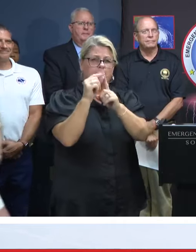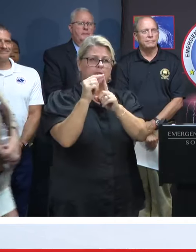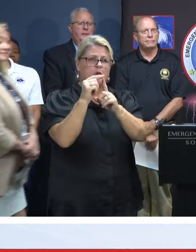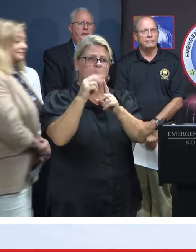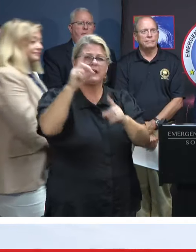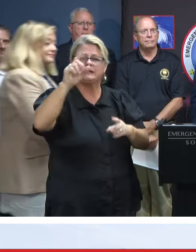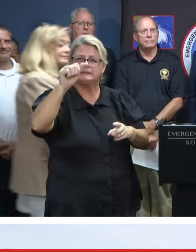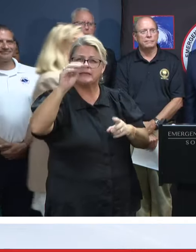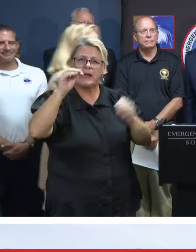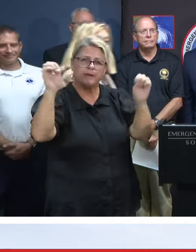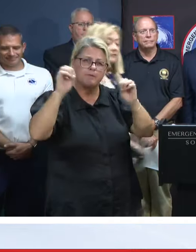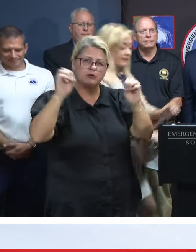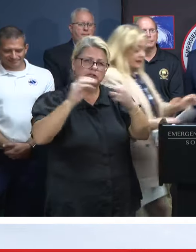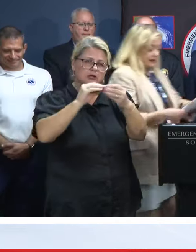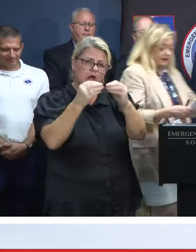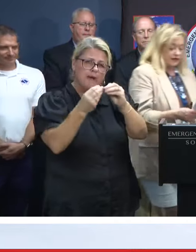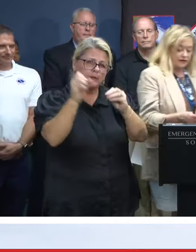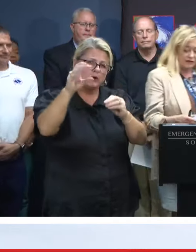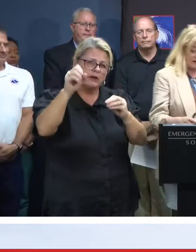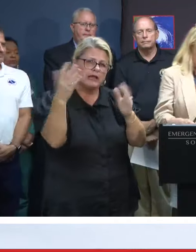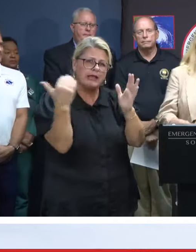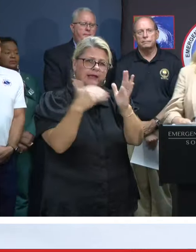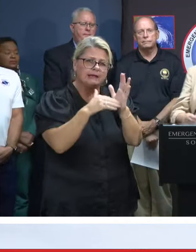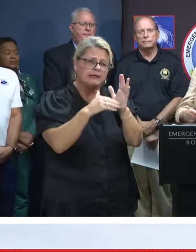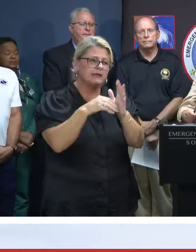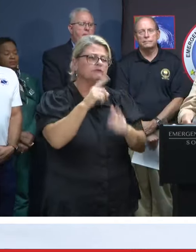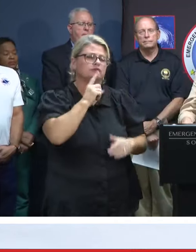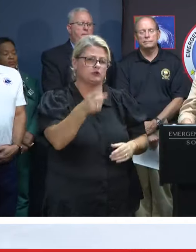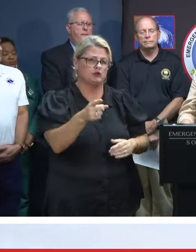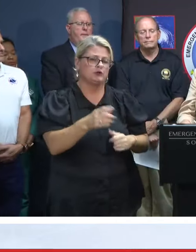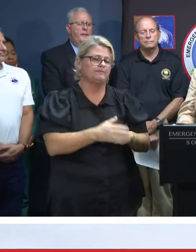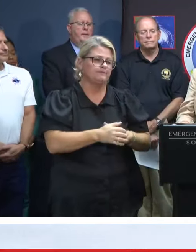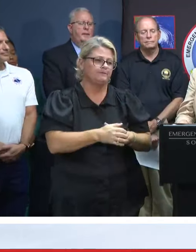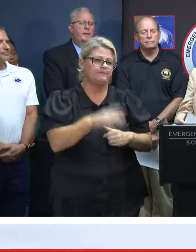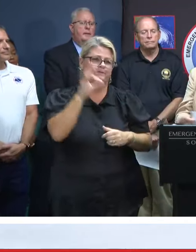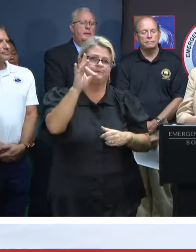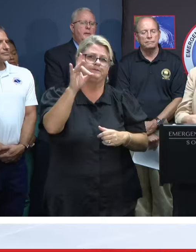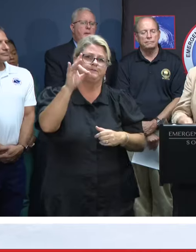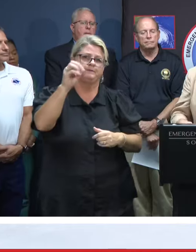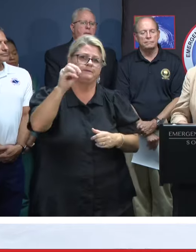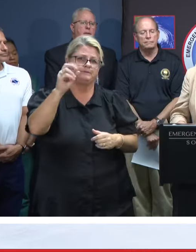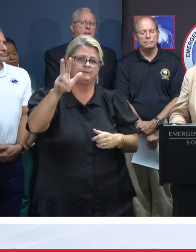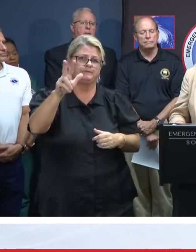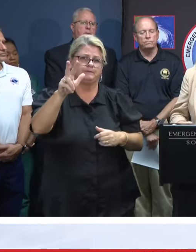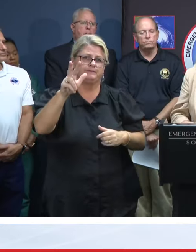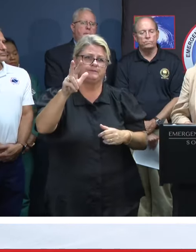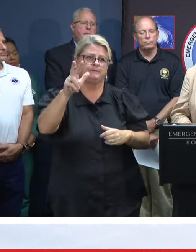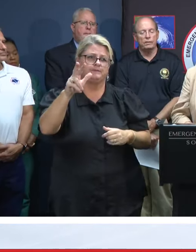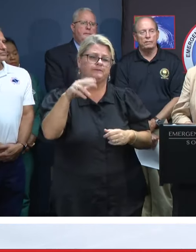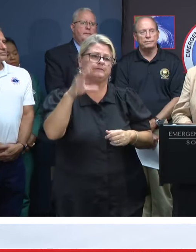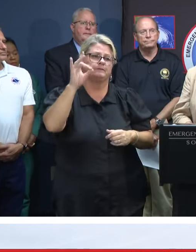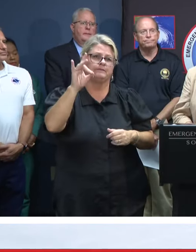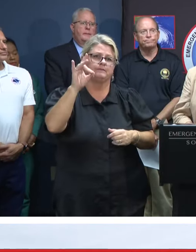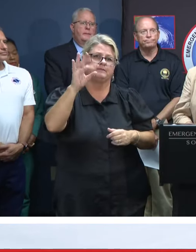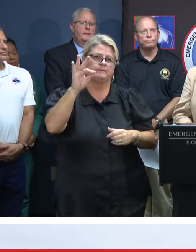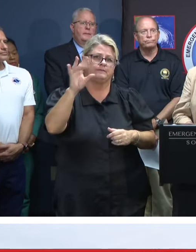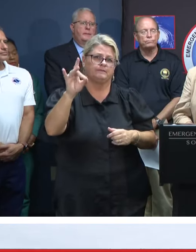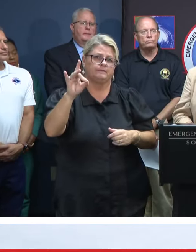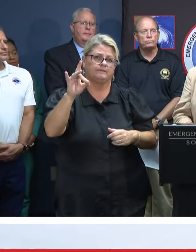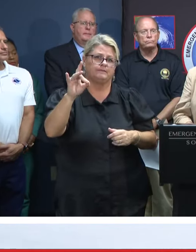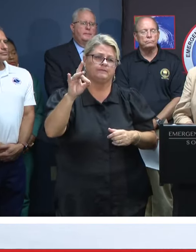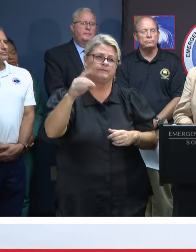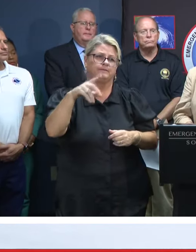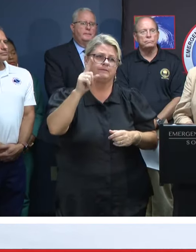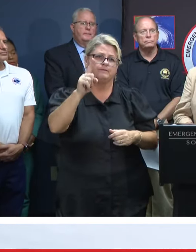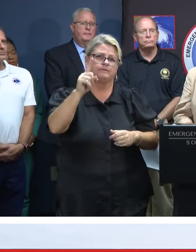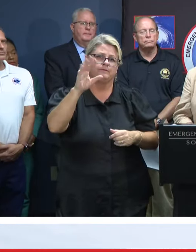dam emergency number one more time? Sure. Okay, it's 803-898